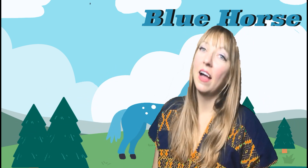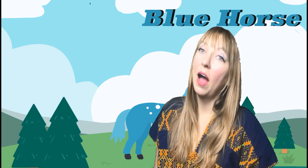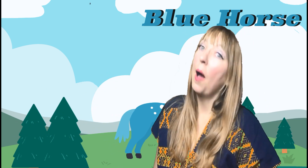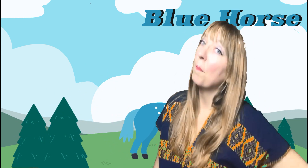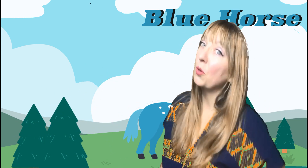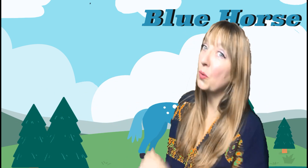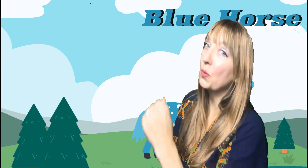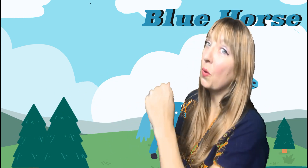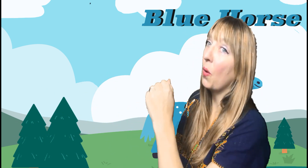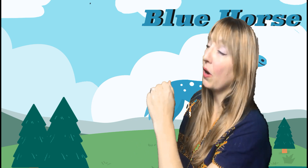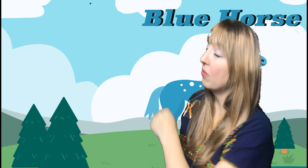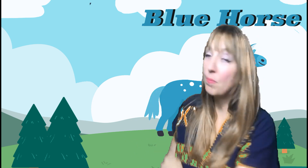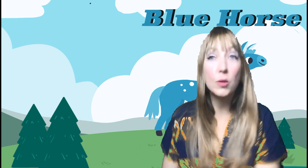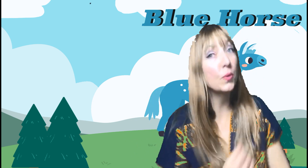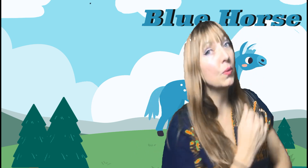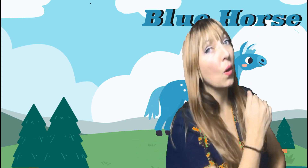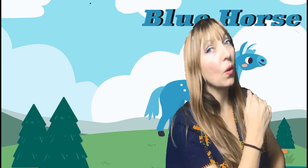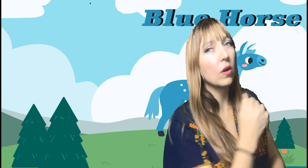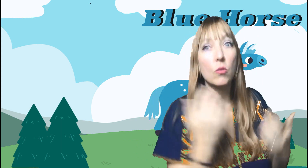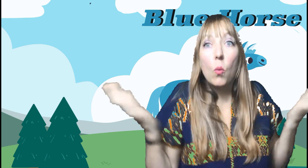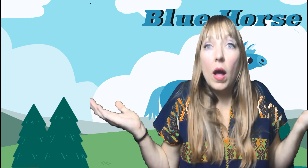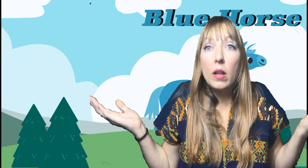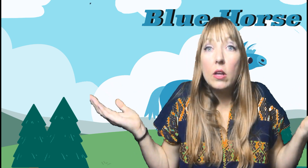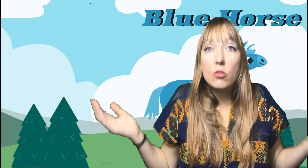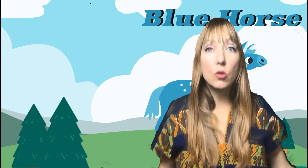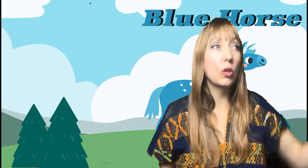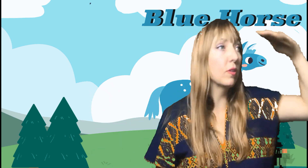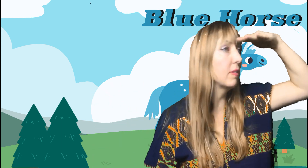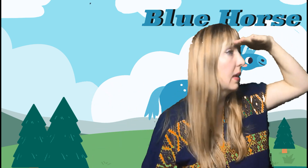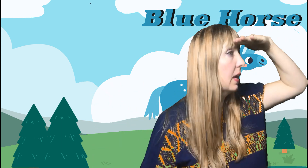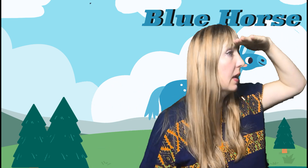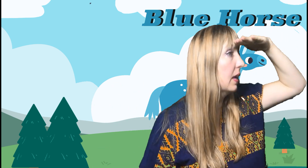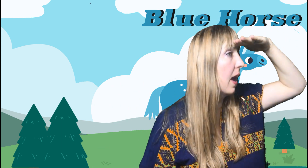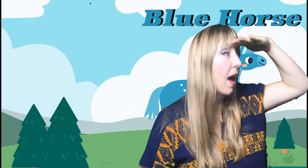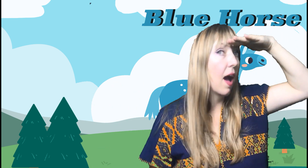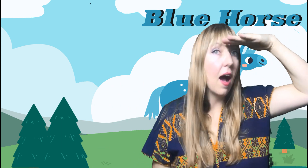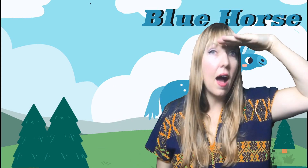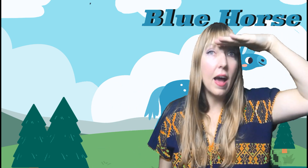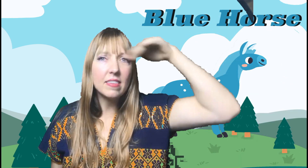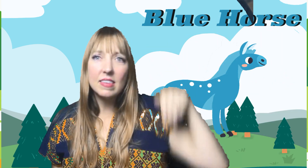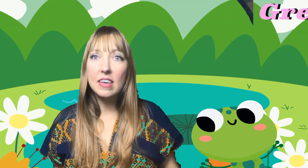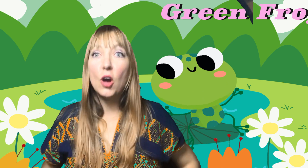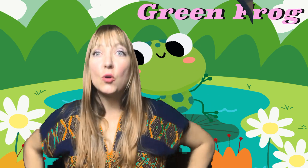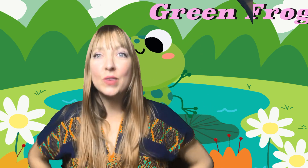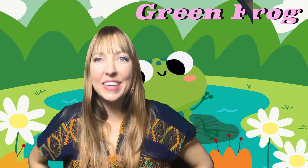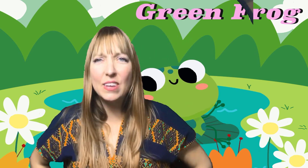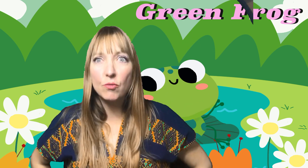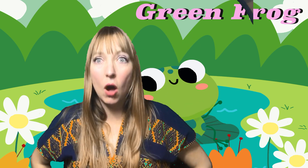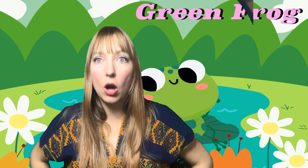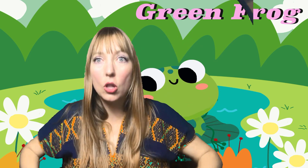Blue horse, blue horse, what do you see? I see a green frog